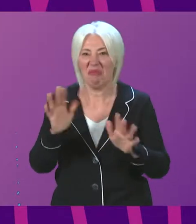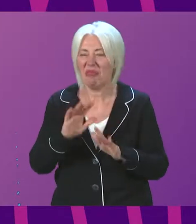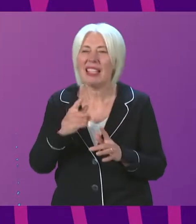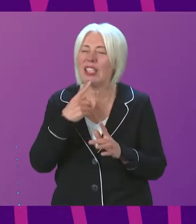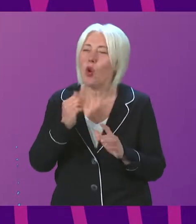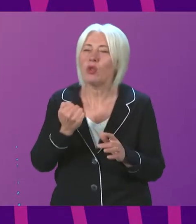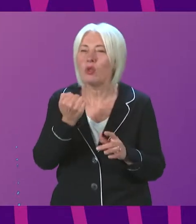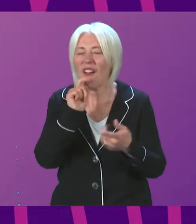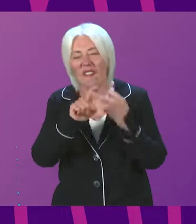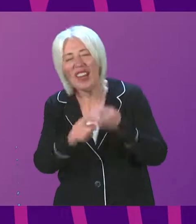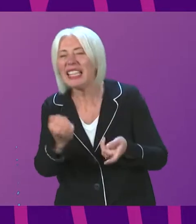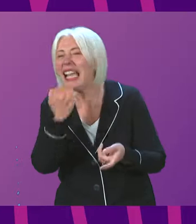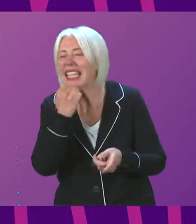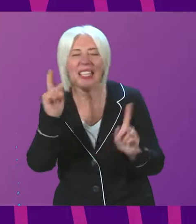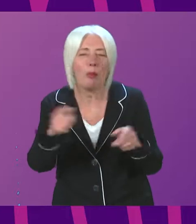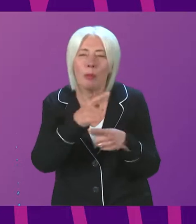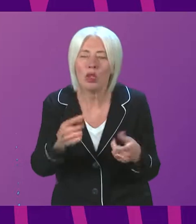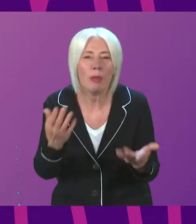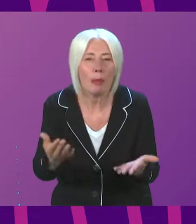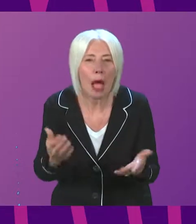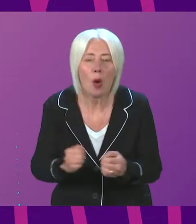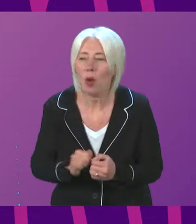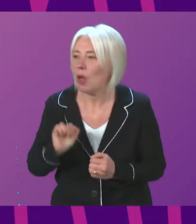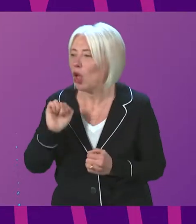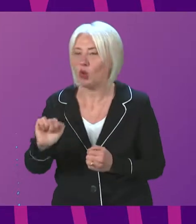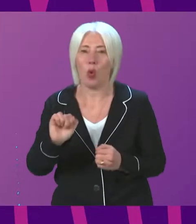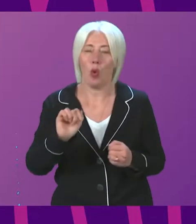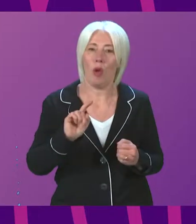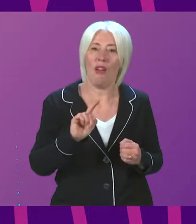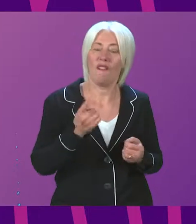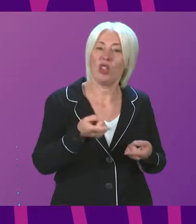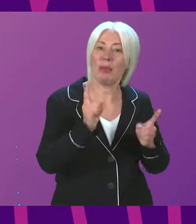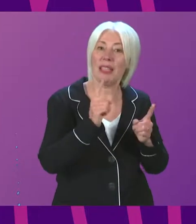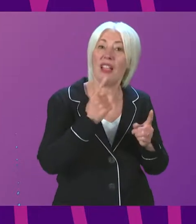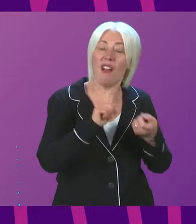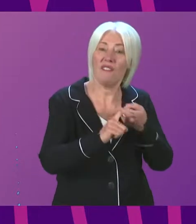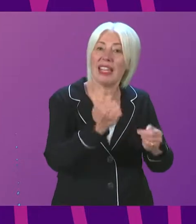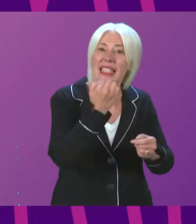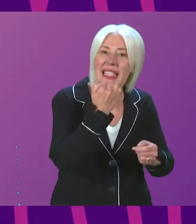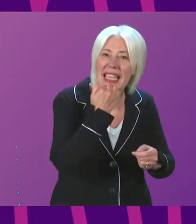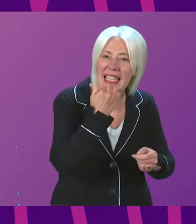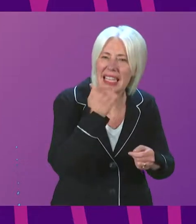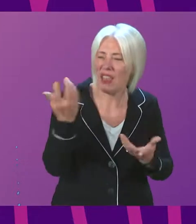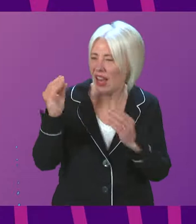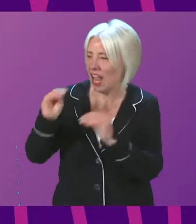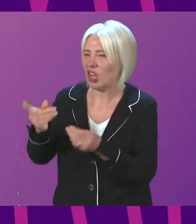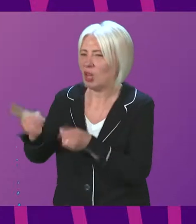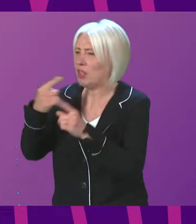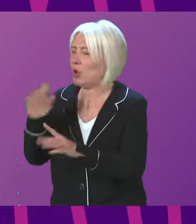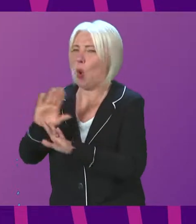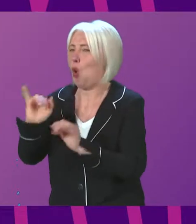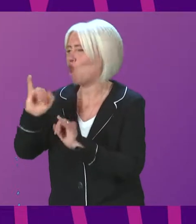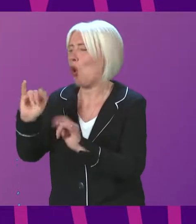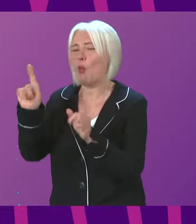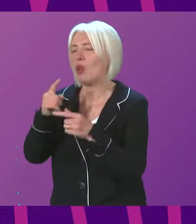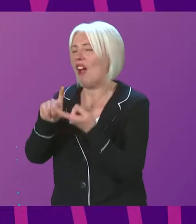such a date we've got the First Minister setting a date and the Education Secretary saying it would be wrong to set a date the government